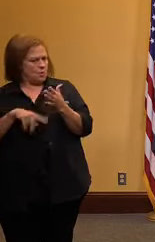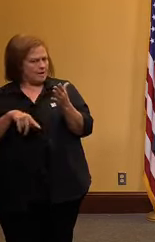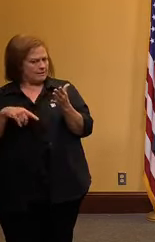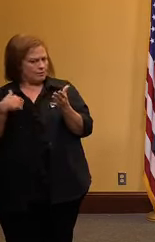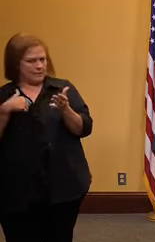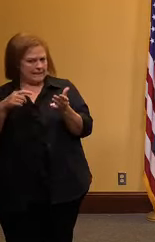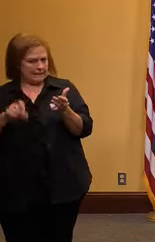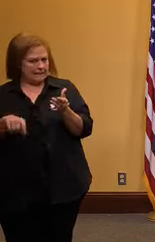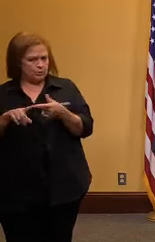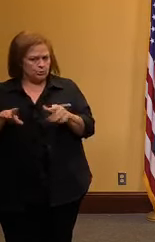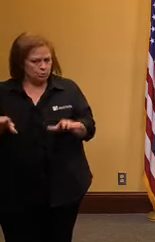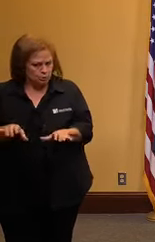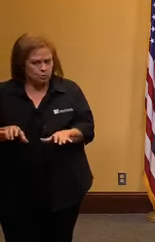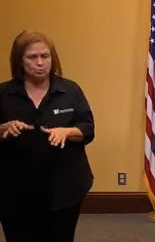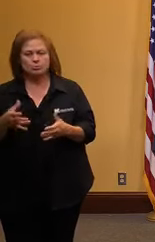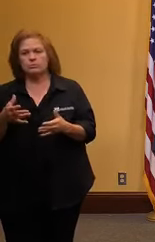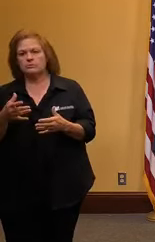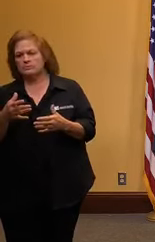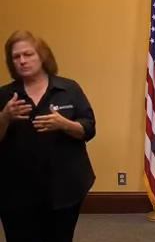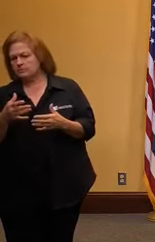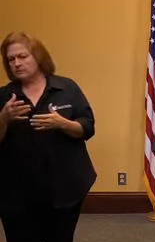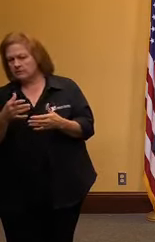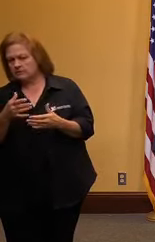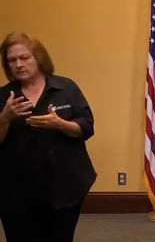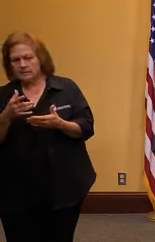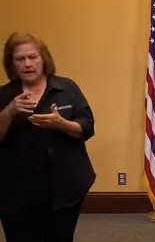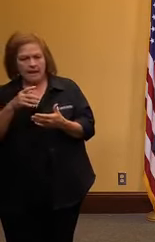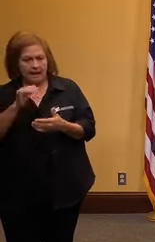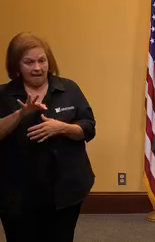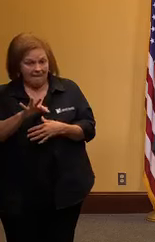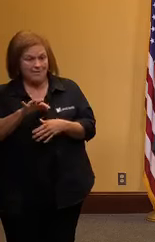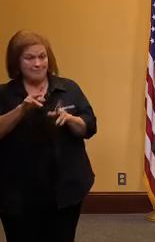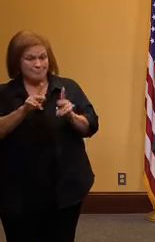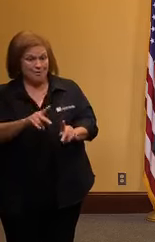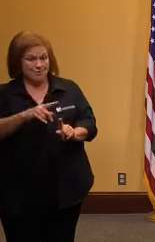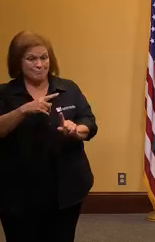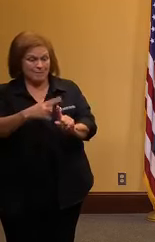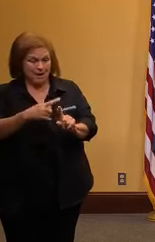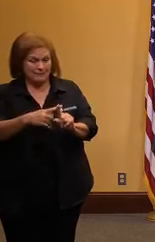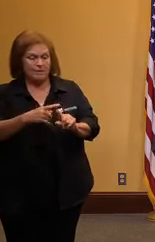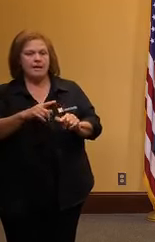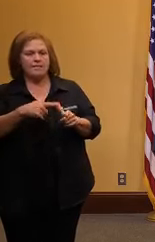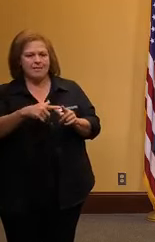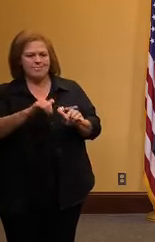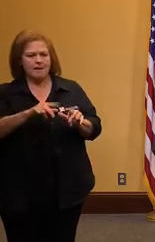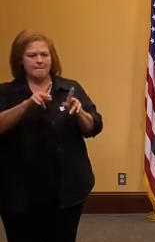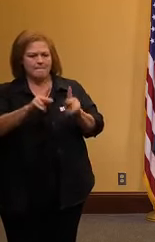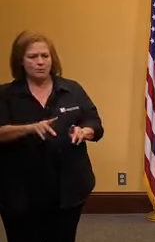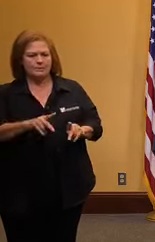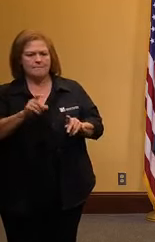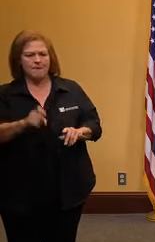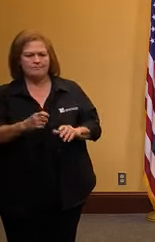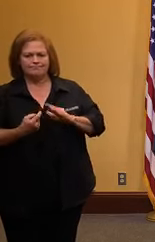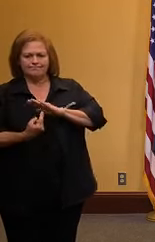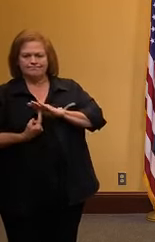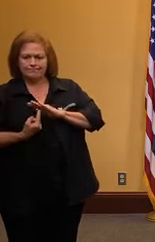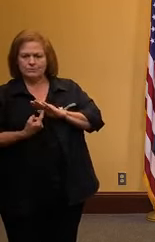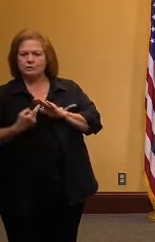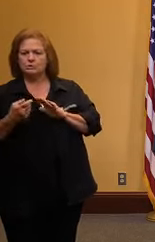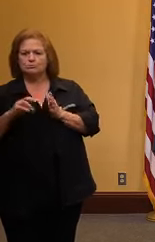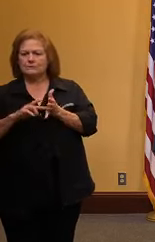need and to work walk these individuals through the isolation that will be critical so that they do not spread the virus